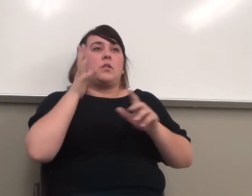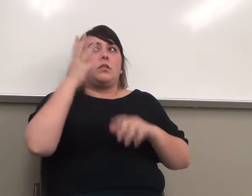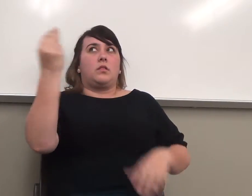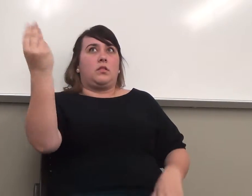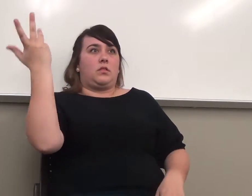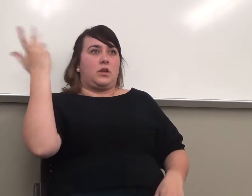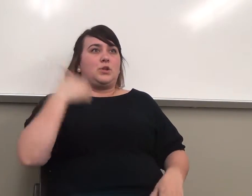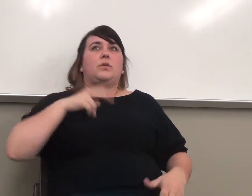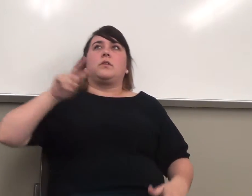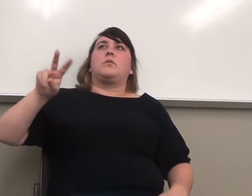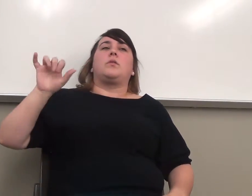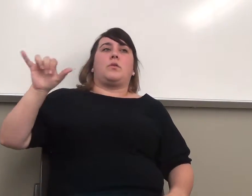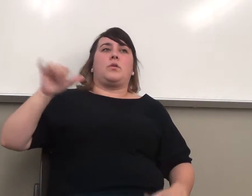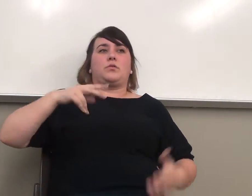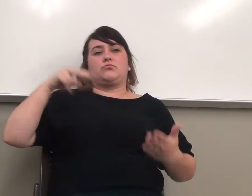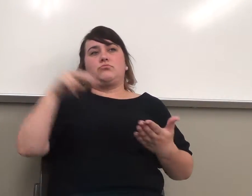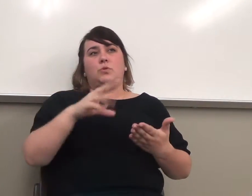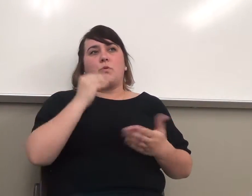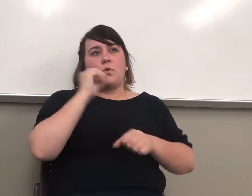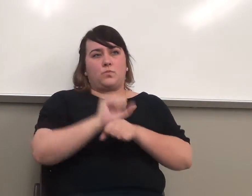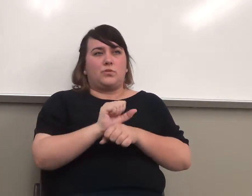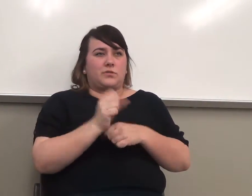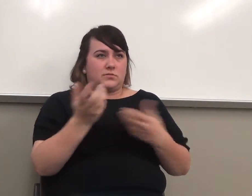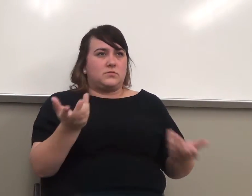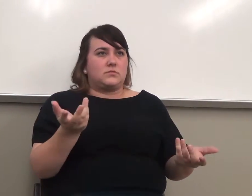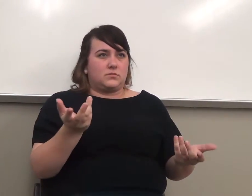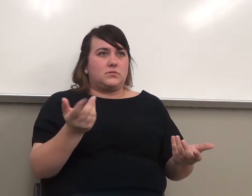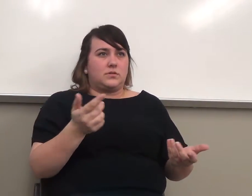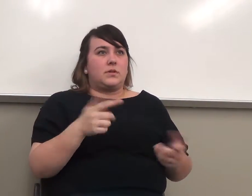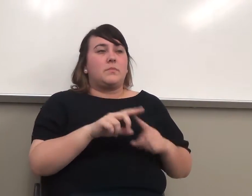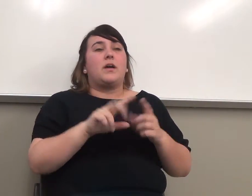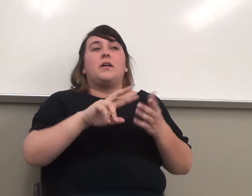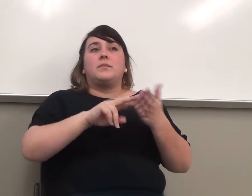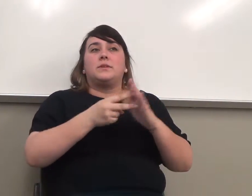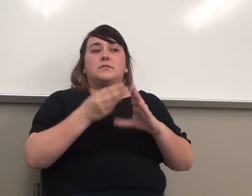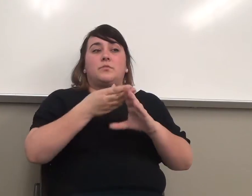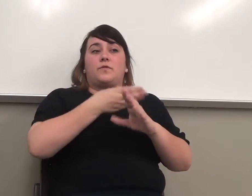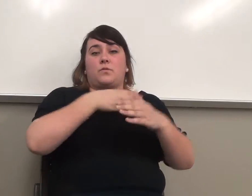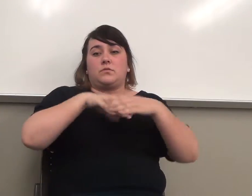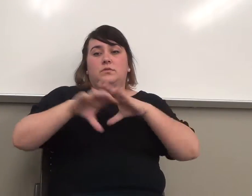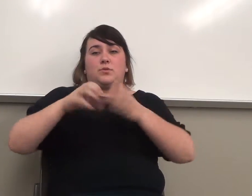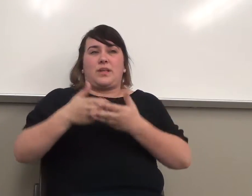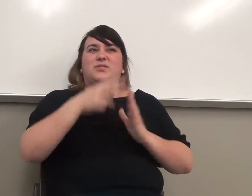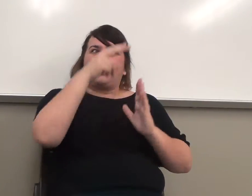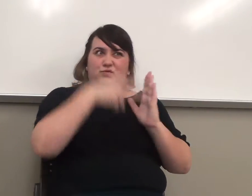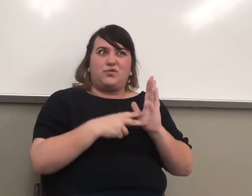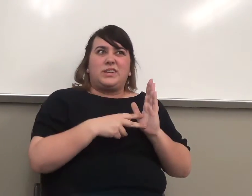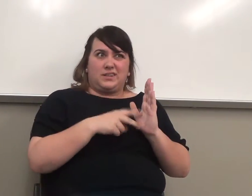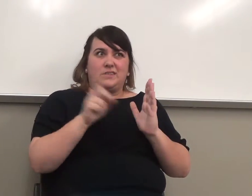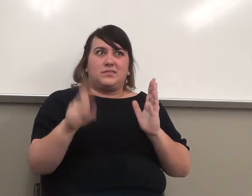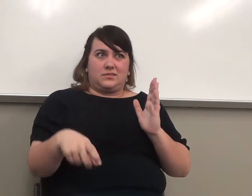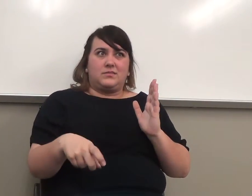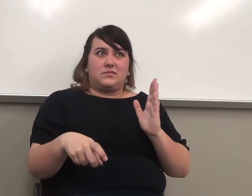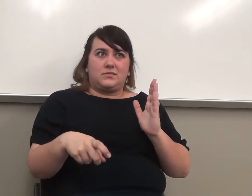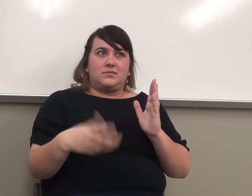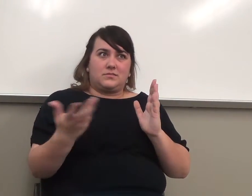look at what it says, okay? But you should have read it for a minute, okay? So, if you don't have one,